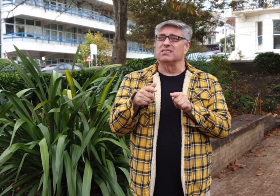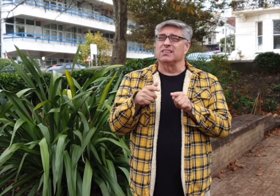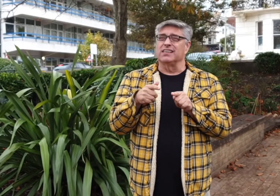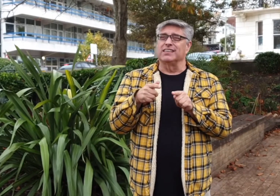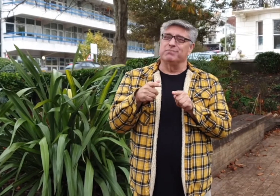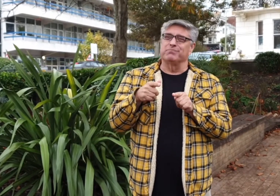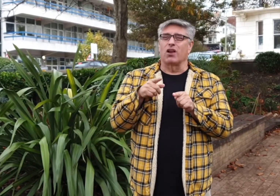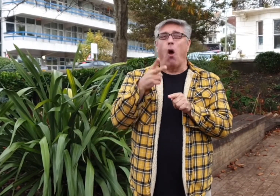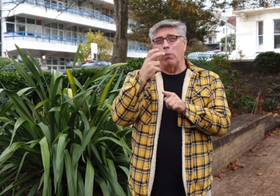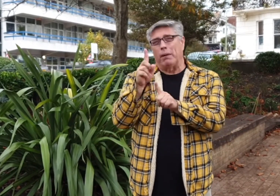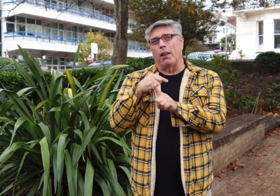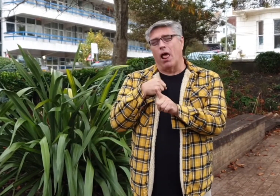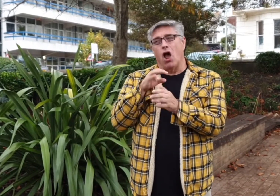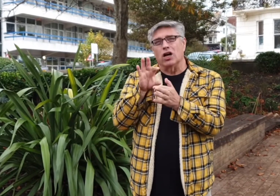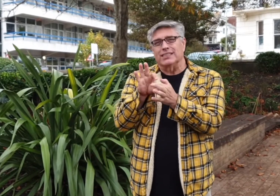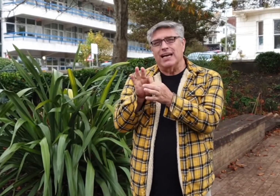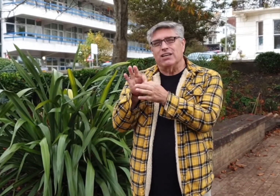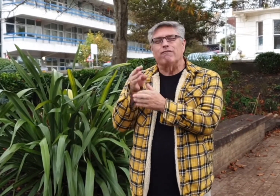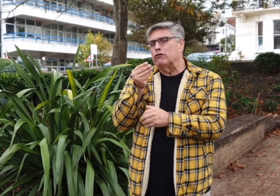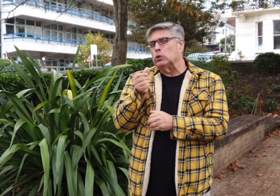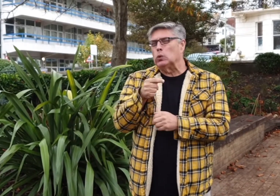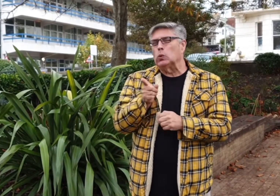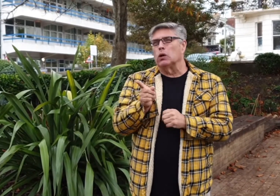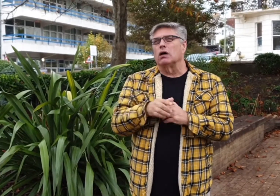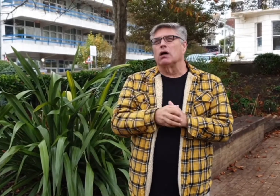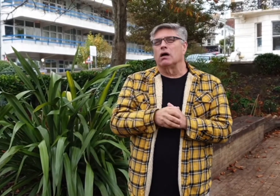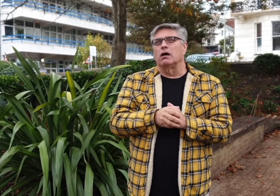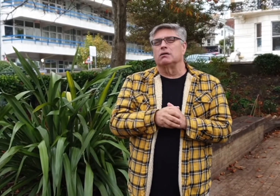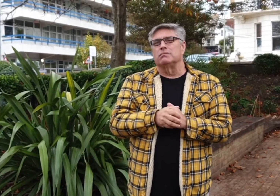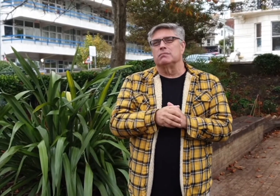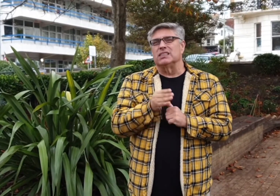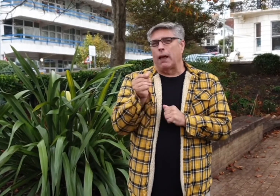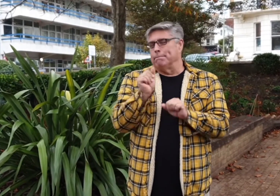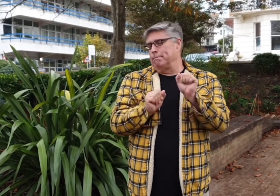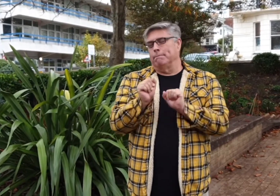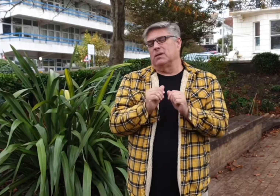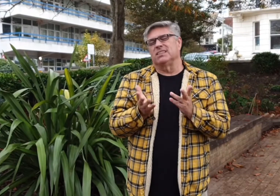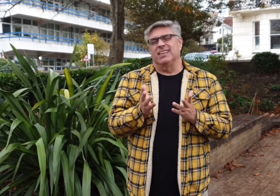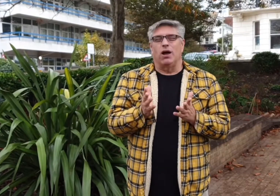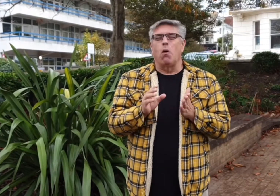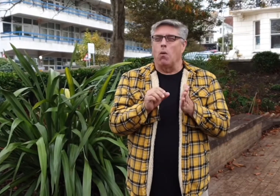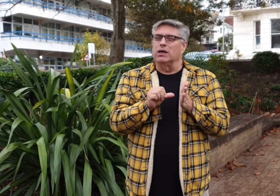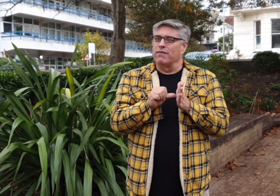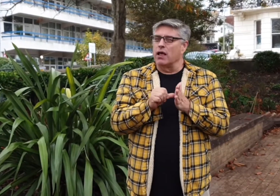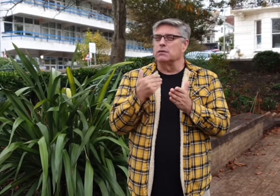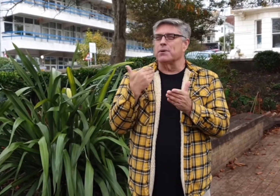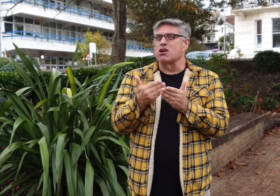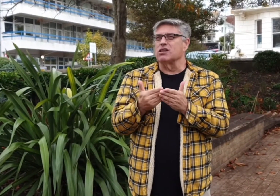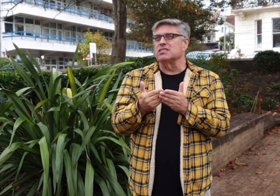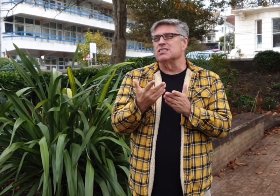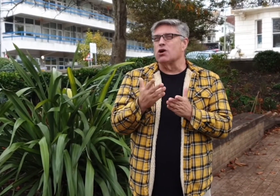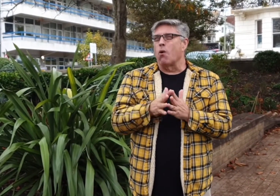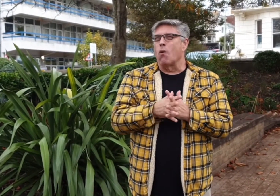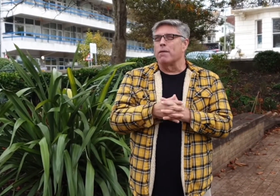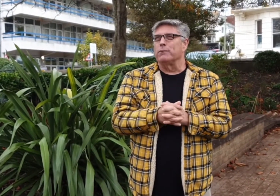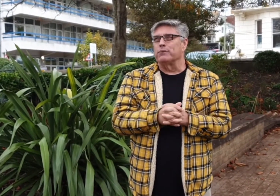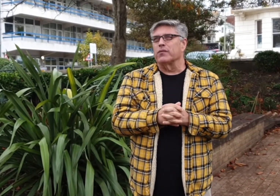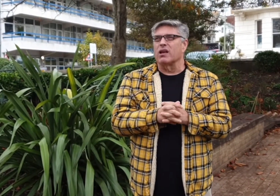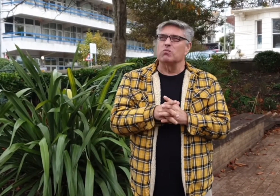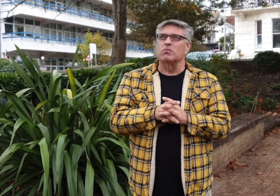but the elderly deaf people I've tried to keep in touch with. Some of them have tried